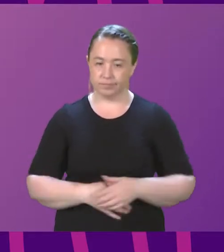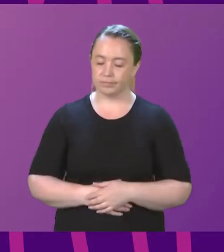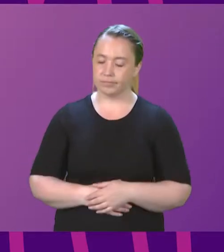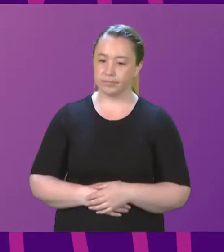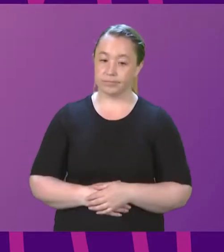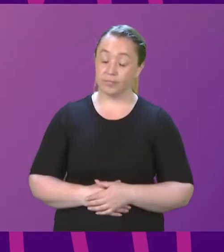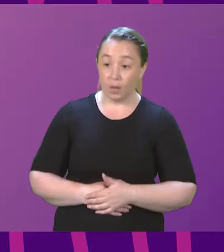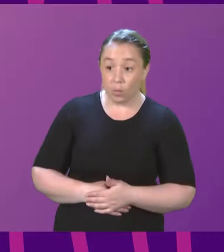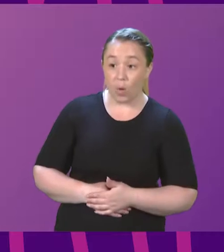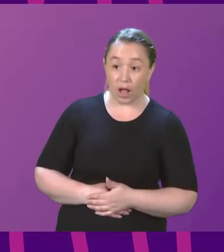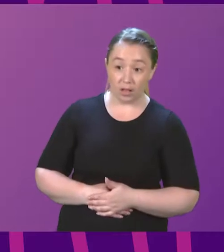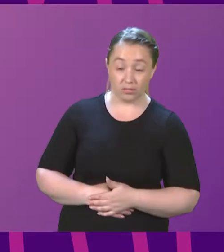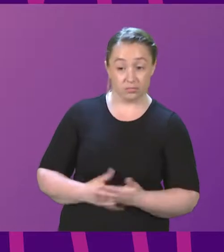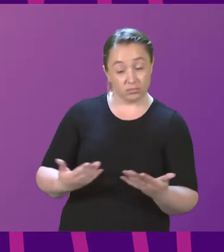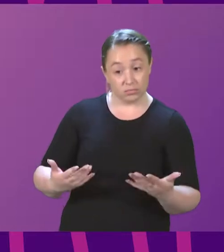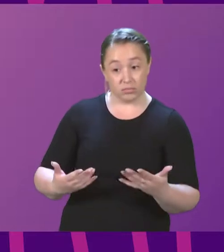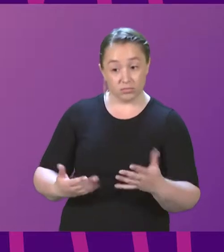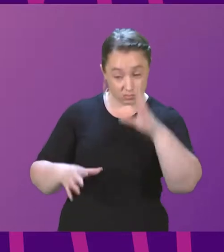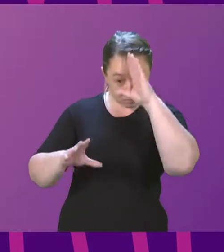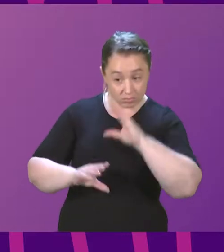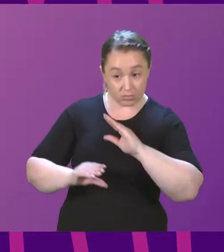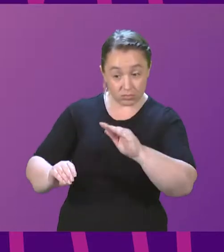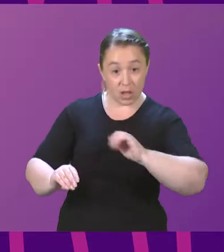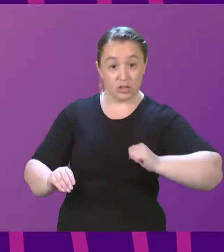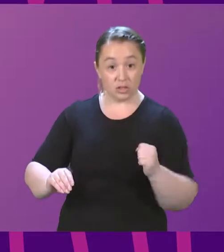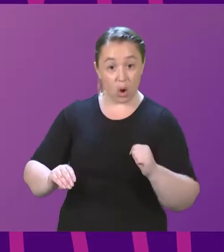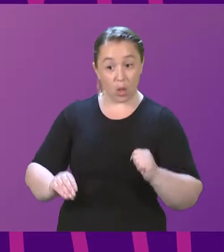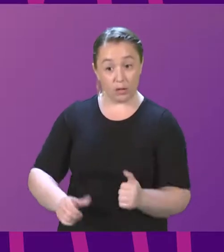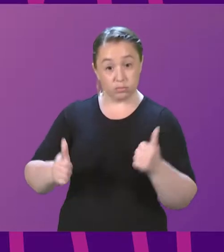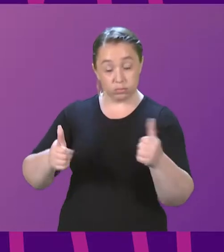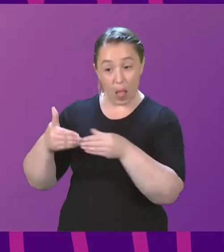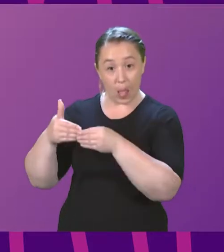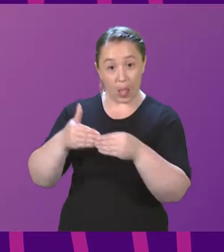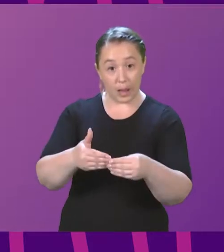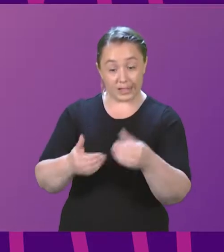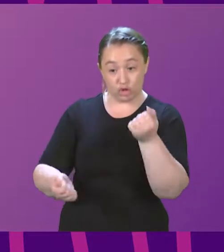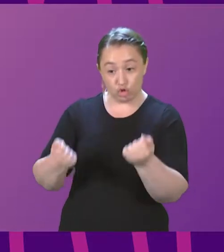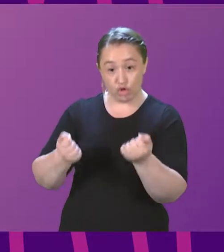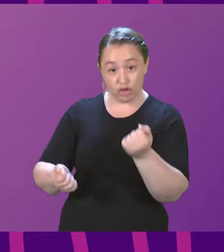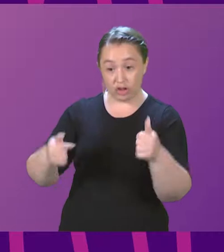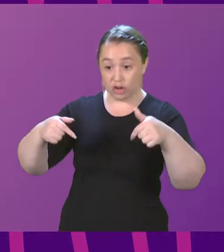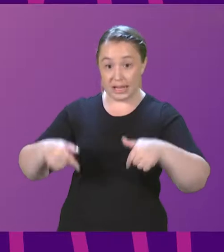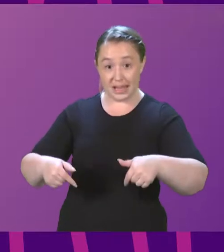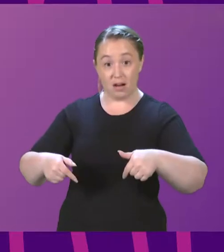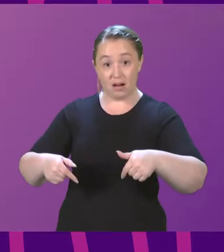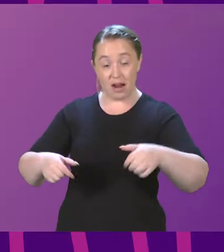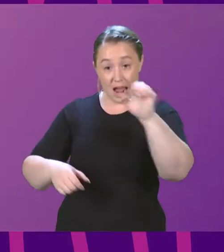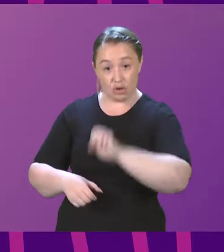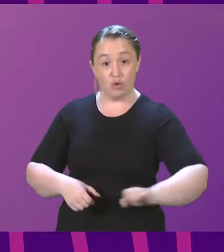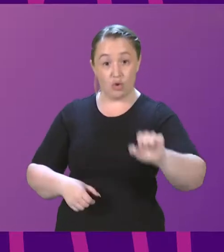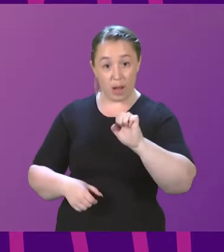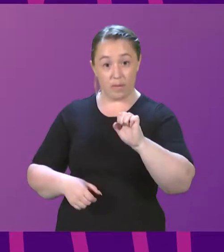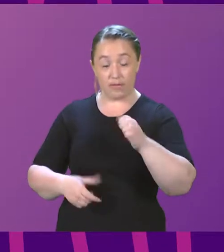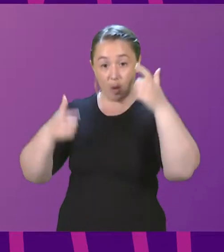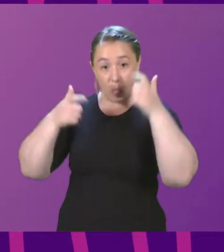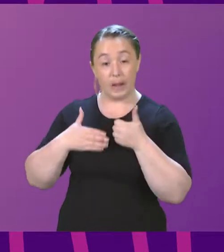Well, I would remind the Chamber that Scotland is one of the leading jurisdictions in Europe on Legal Aid in terms of scope